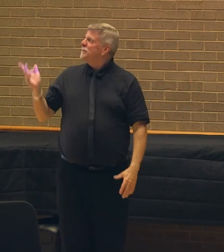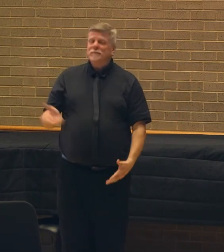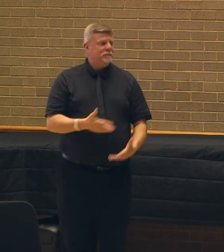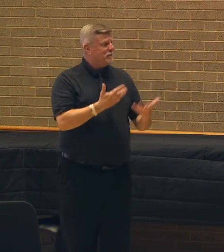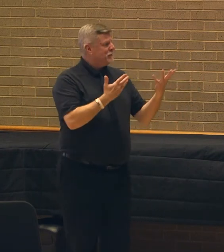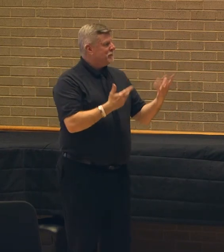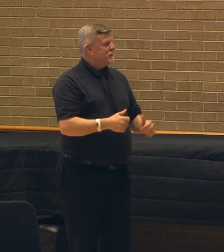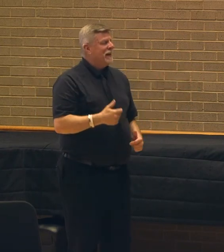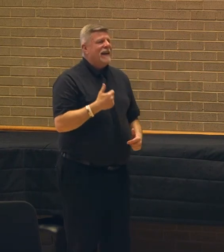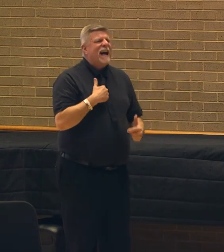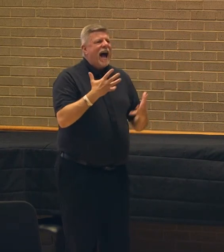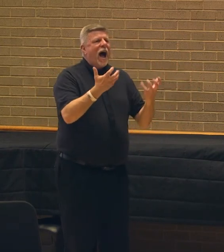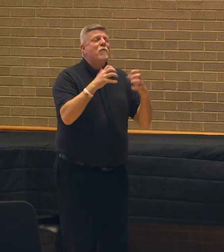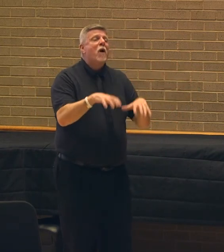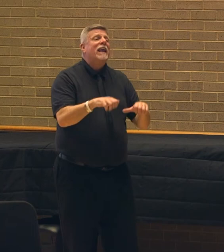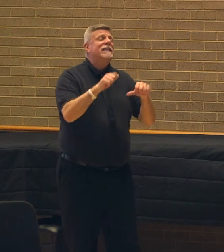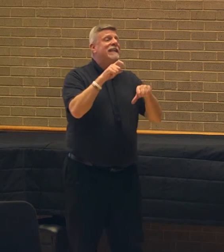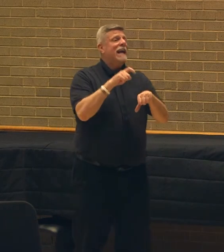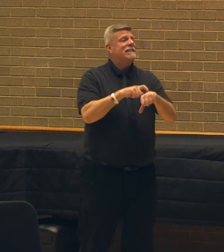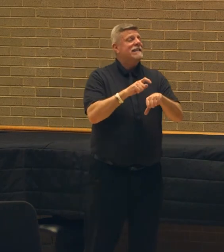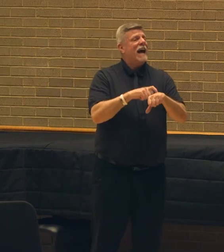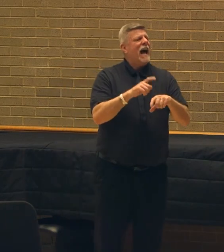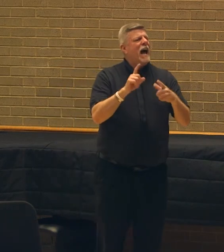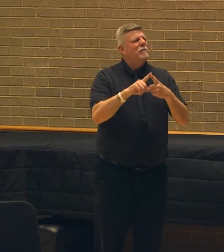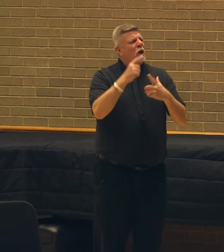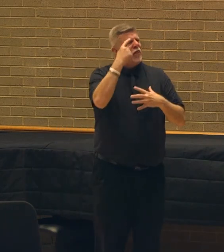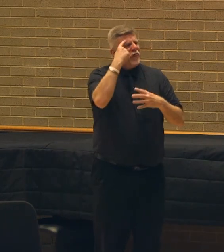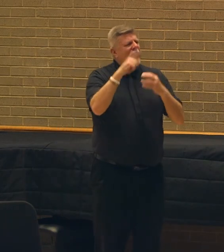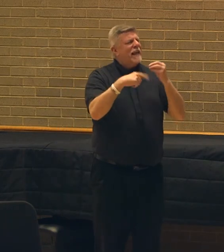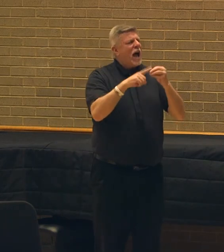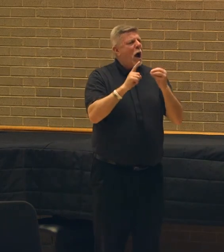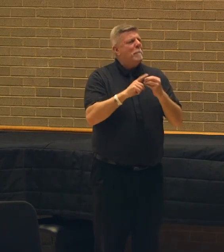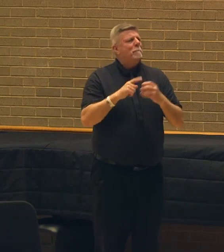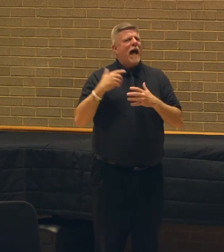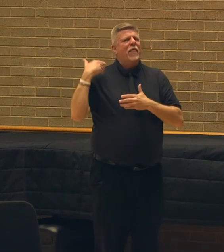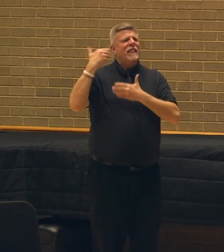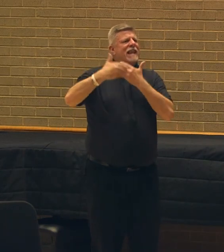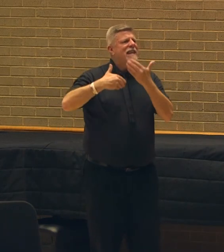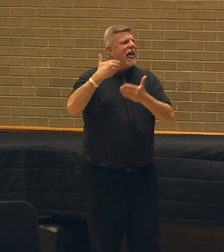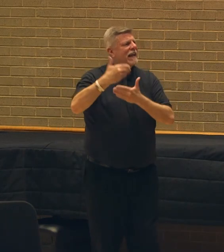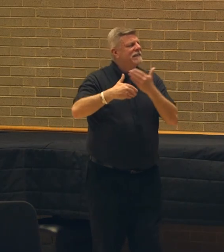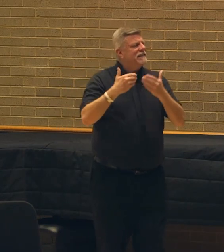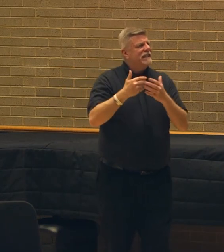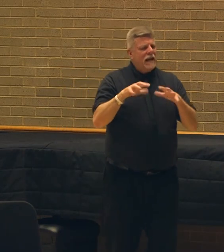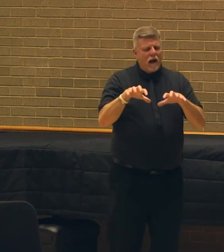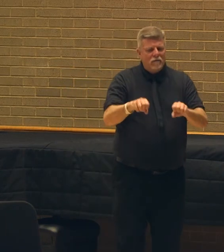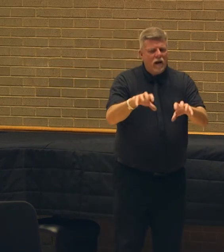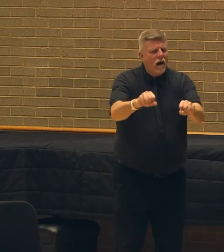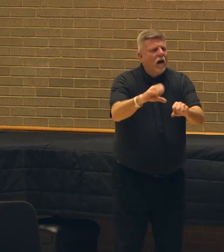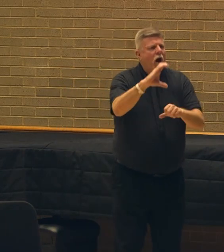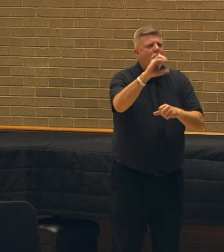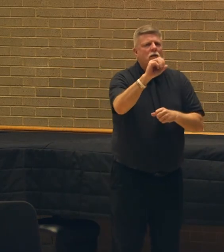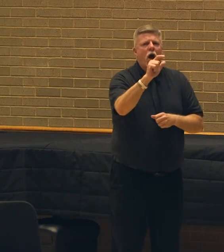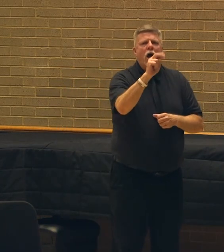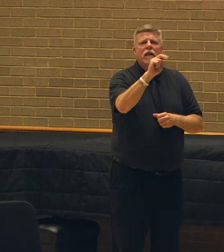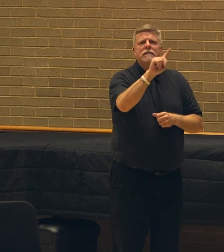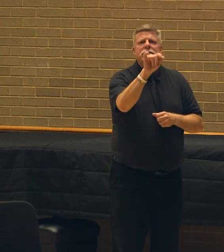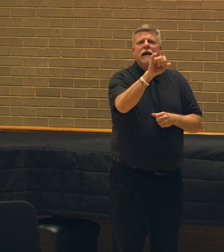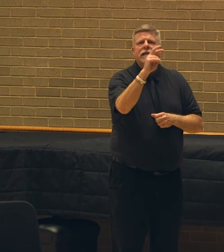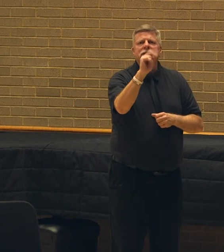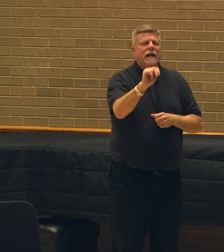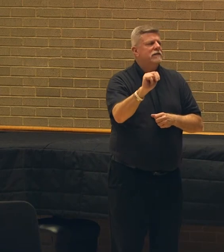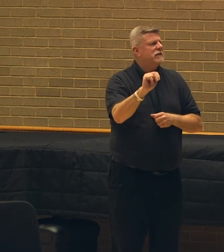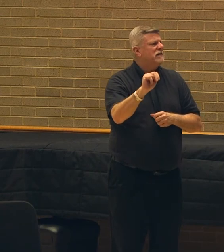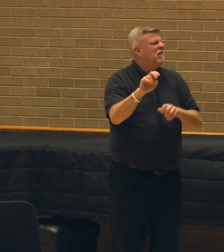I wanted to take a moment to consider the legacy of colonization and ableism that's embedded within so many of the structures,